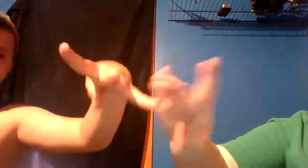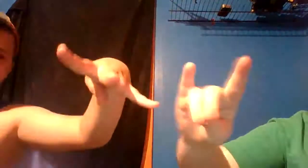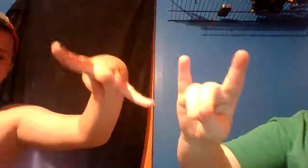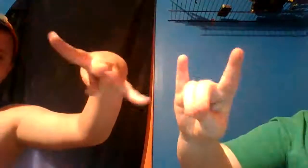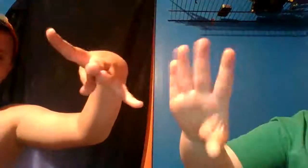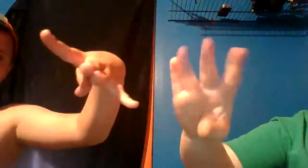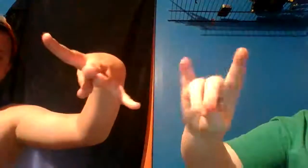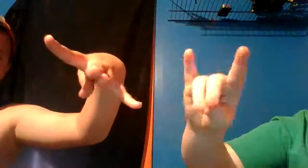Bye.